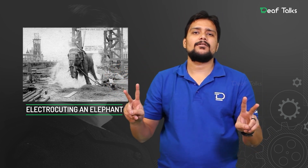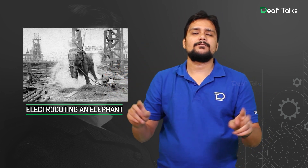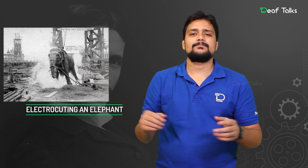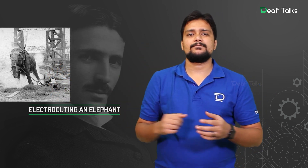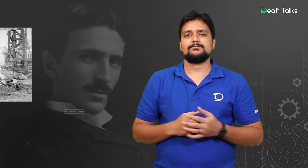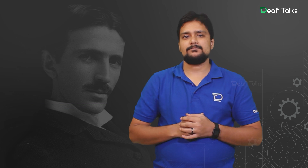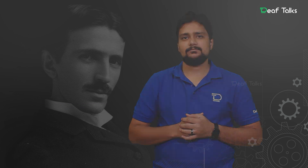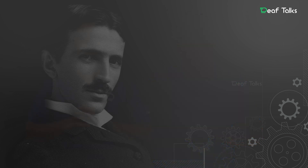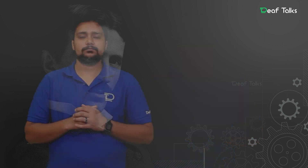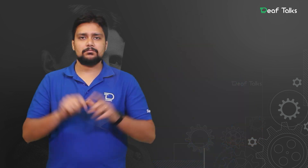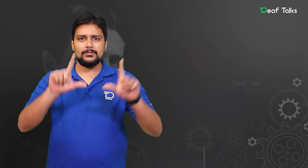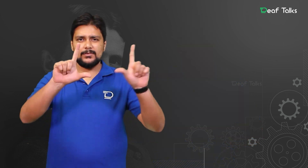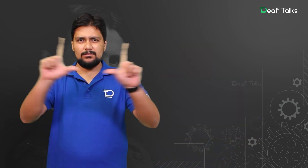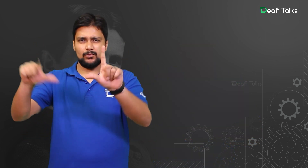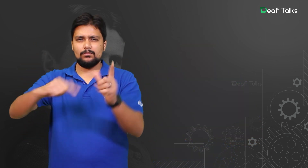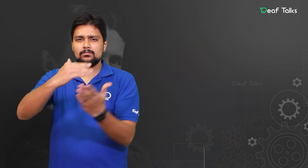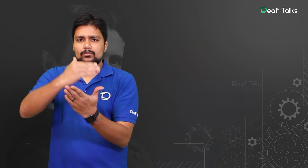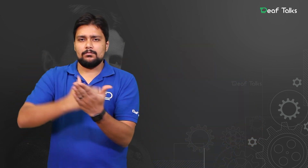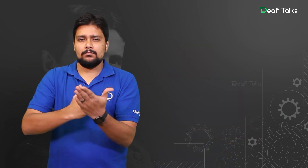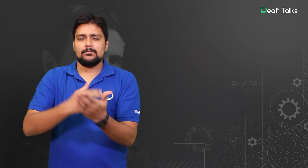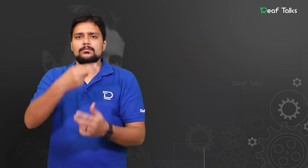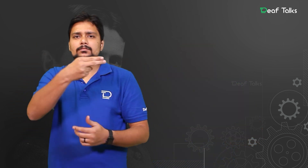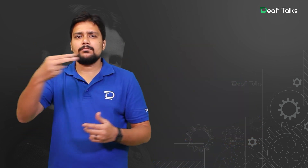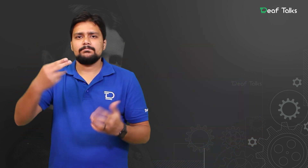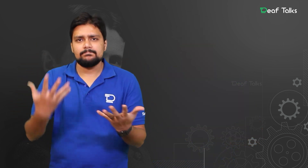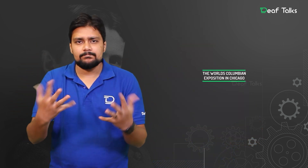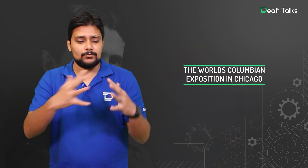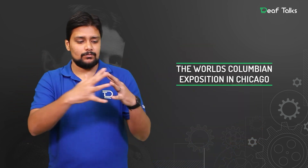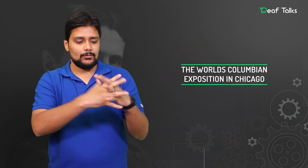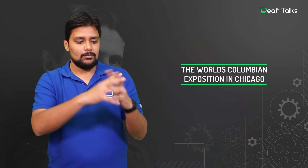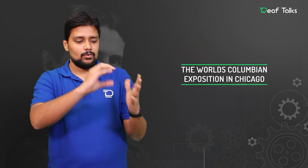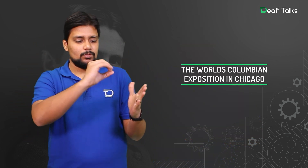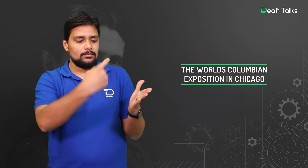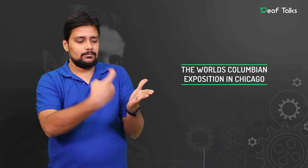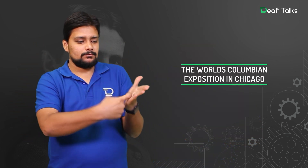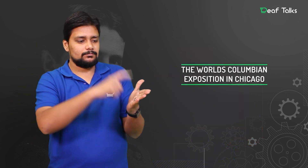The world's Columbian Exposition in Chicago.